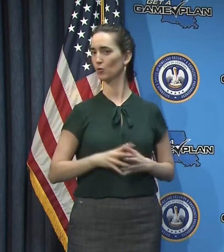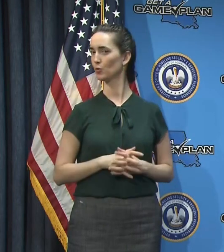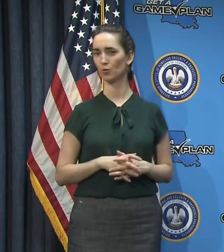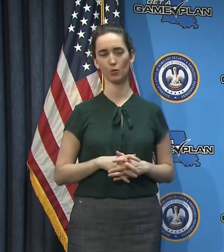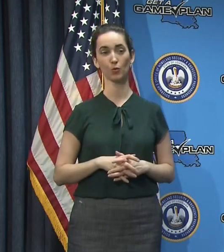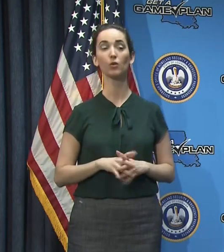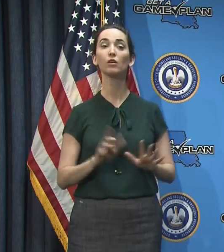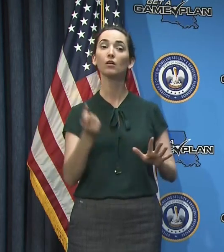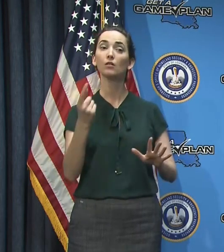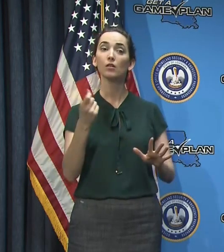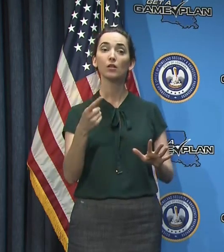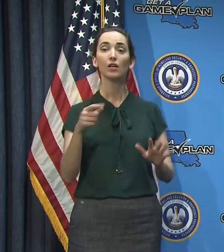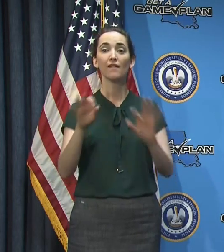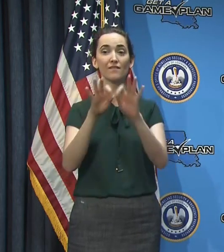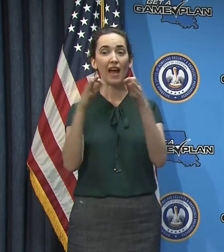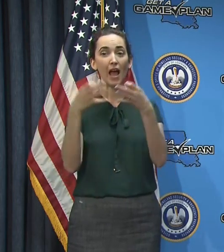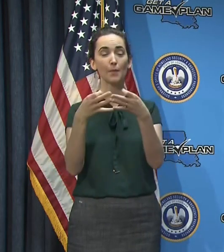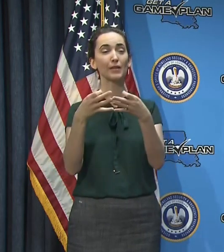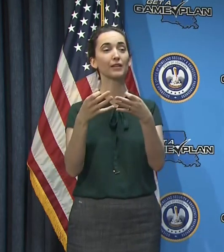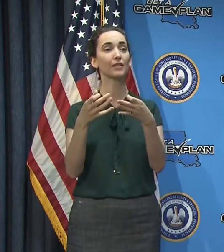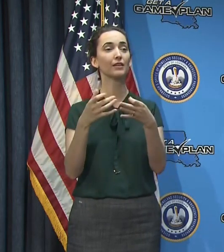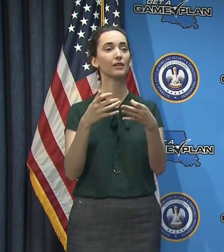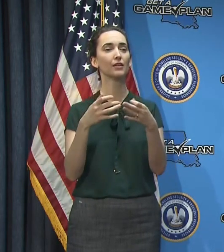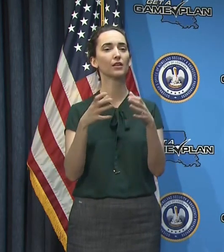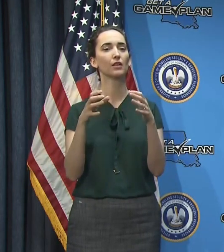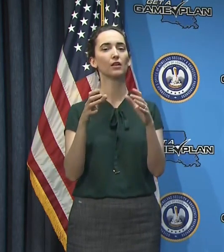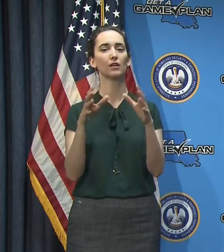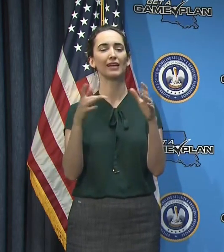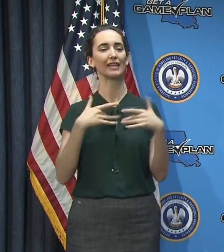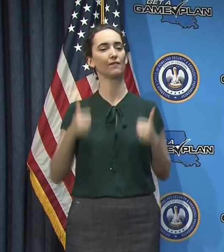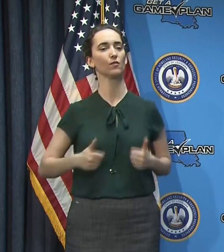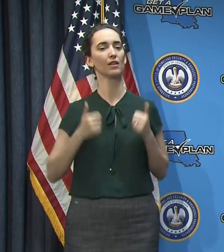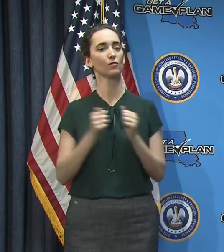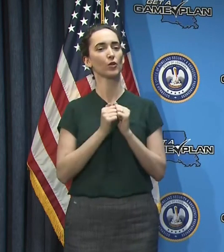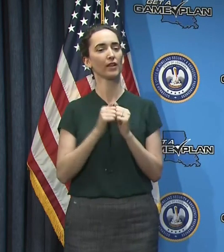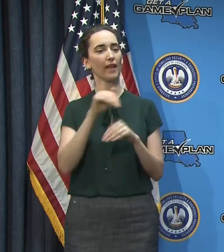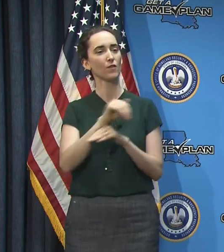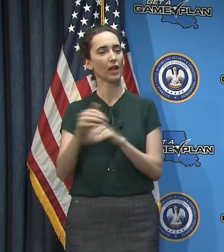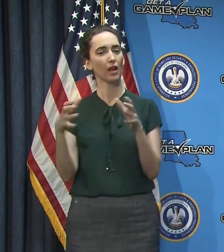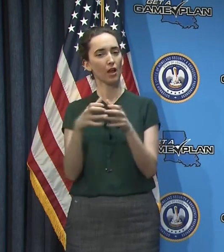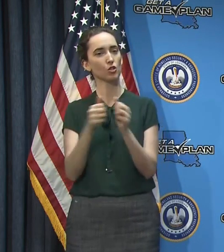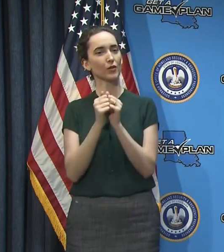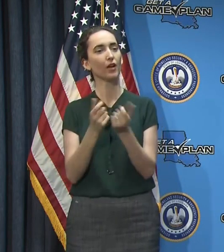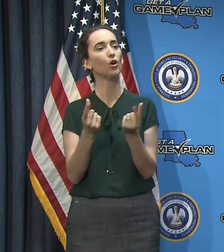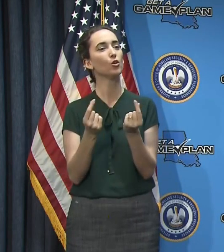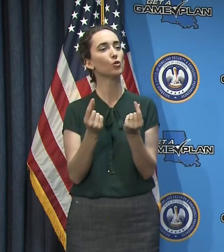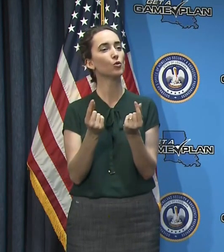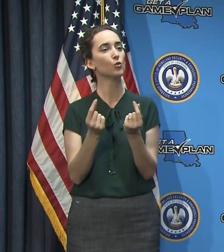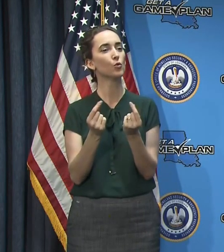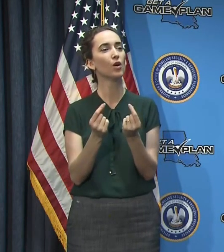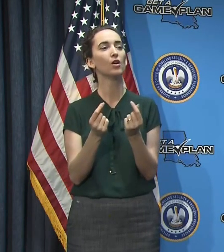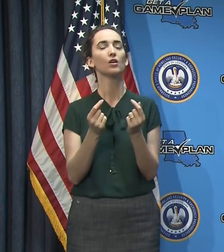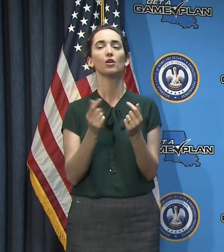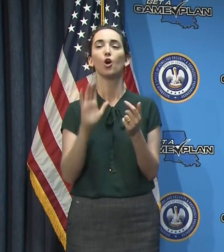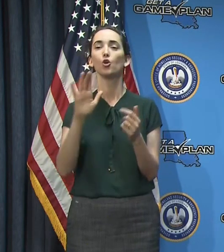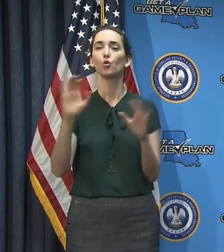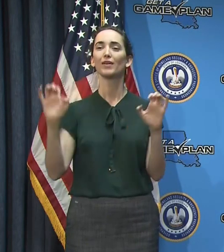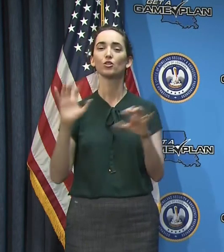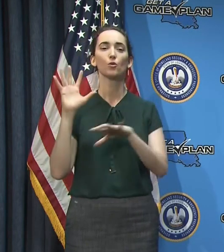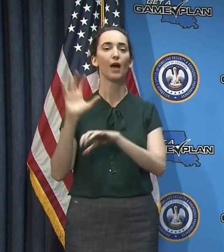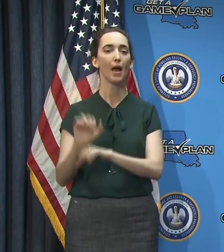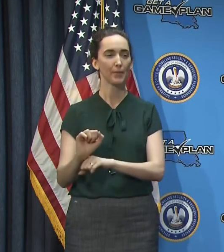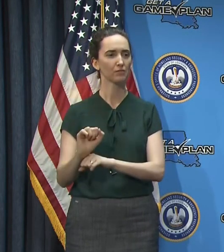units that eat together every night to, to, uh, to do what you can to preserve as much of your Easter tradition as possible.